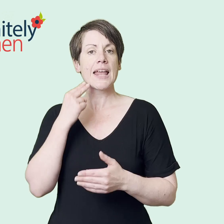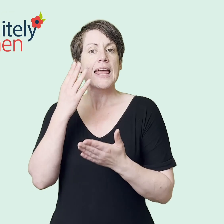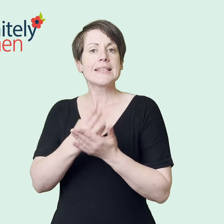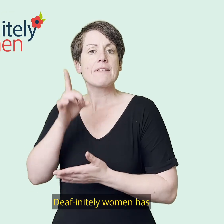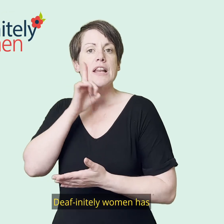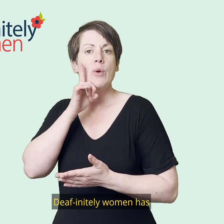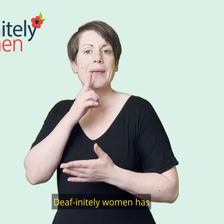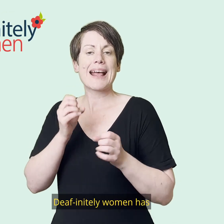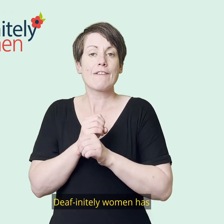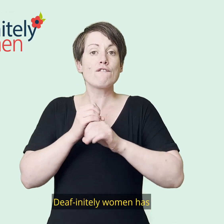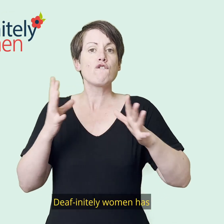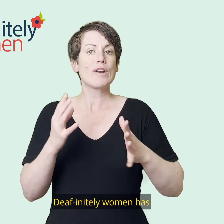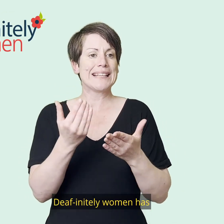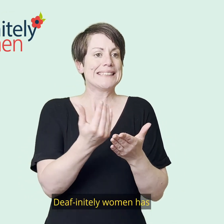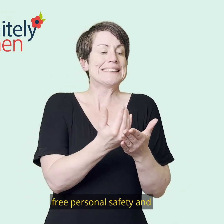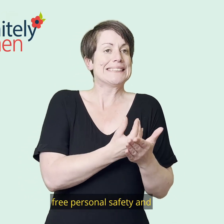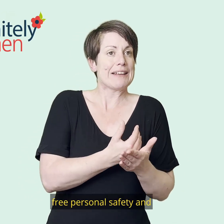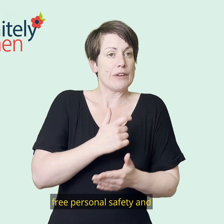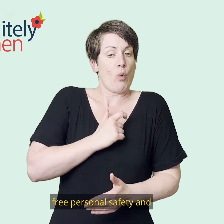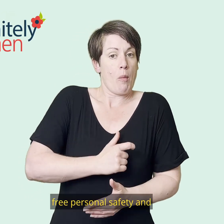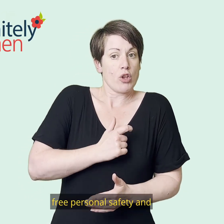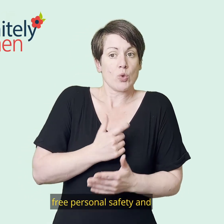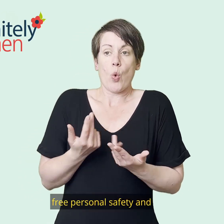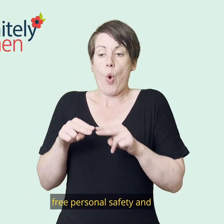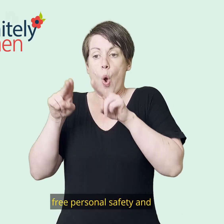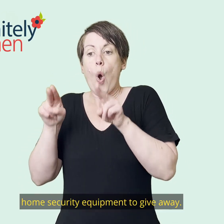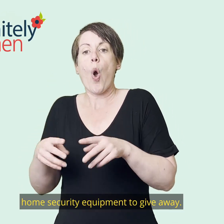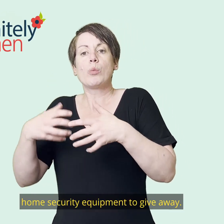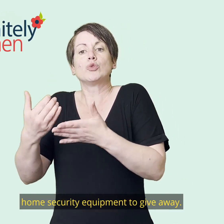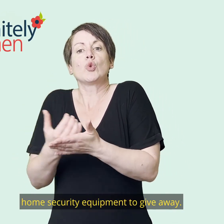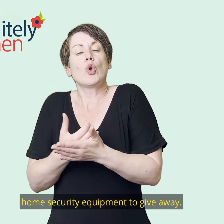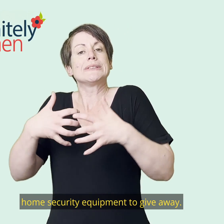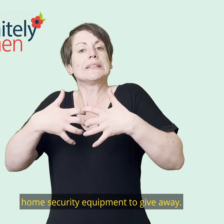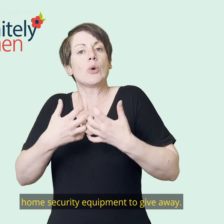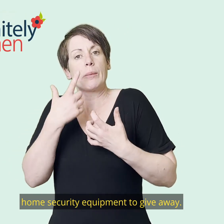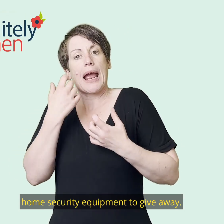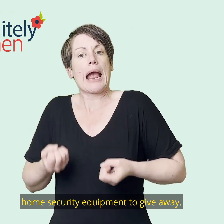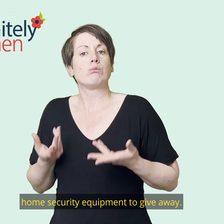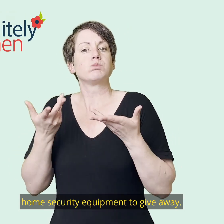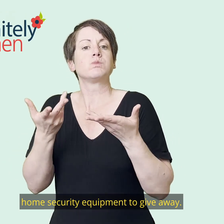Definitely Women has free personal safety and home security equipment to give away.